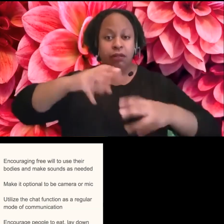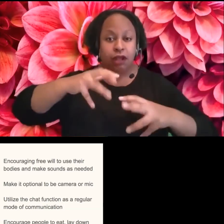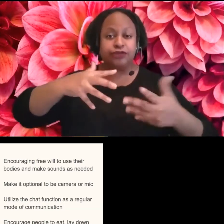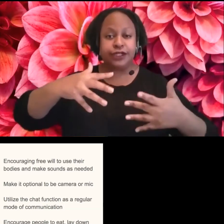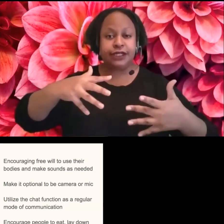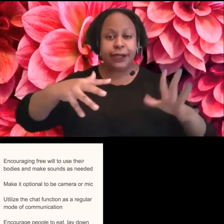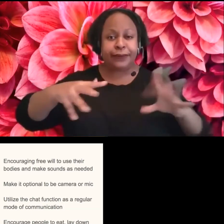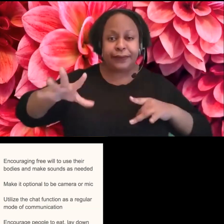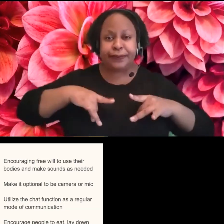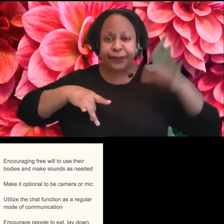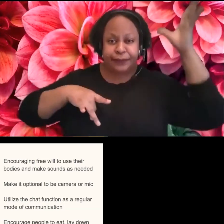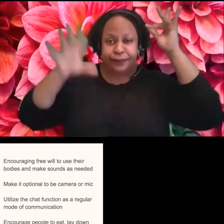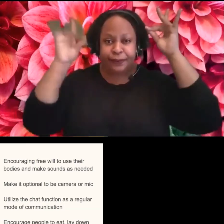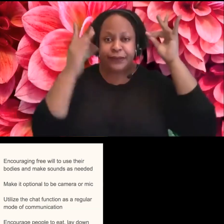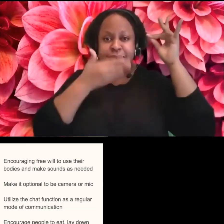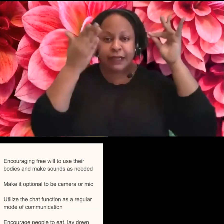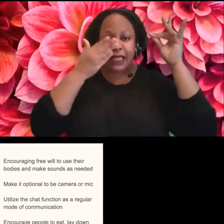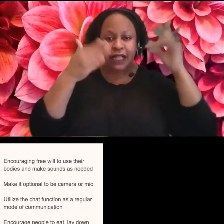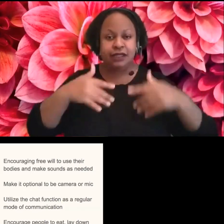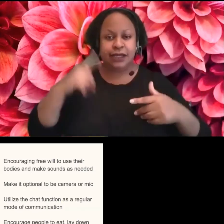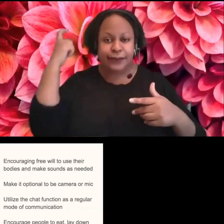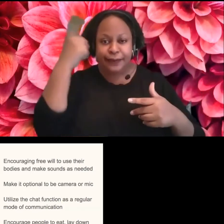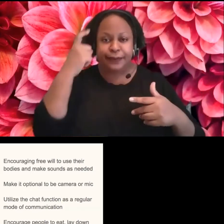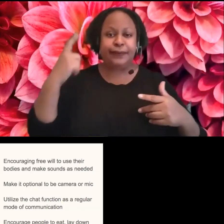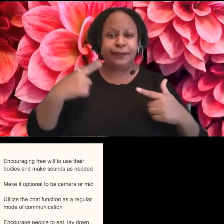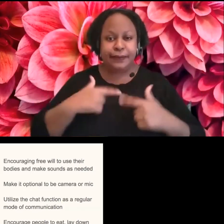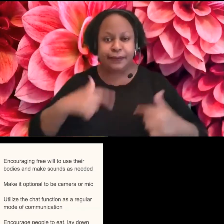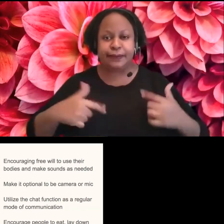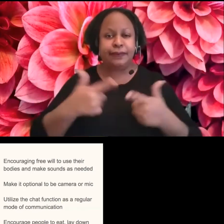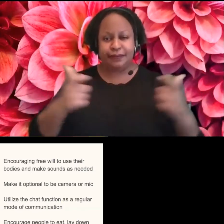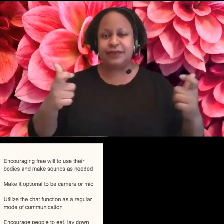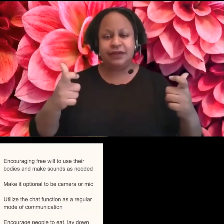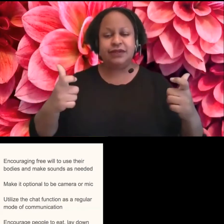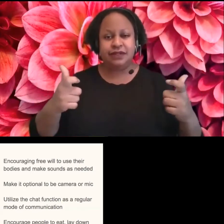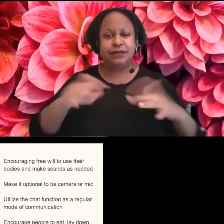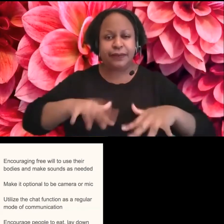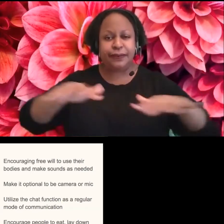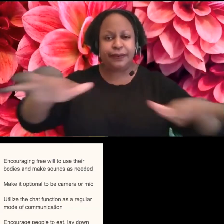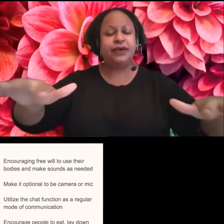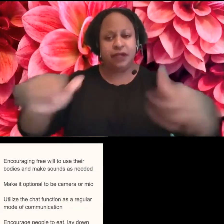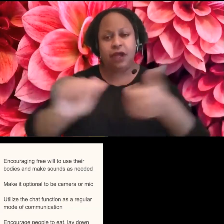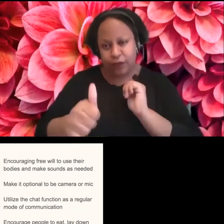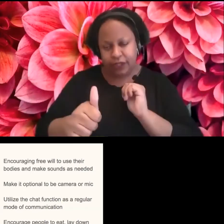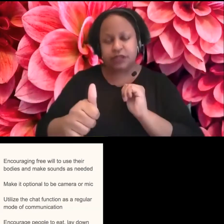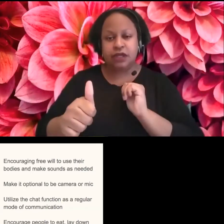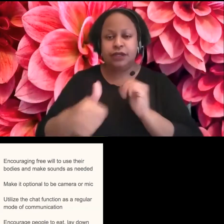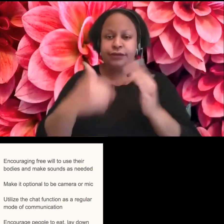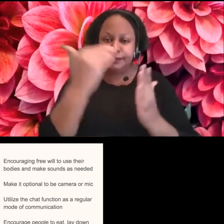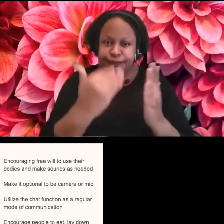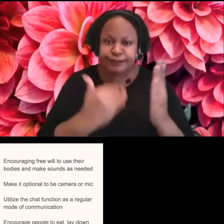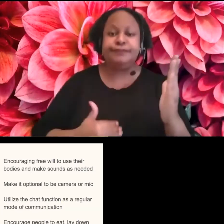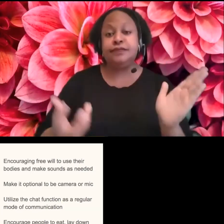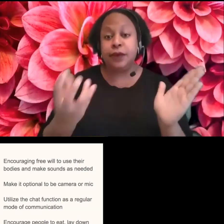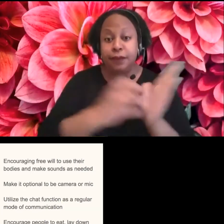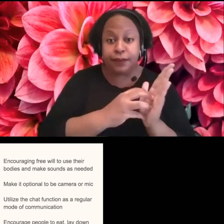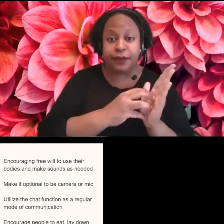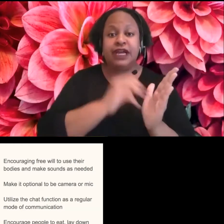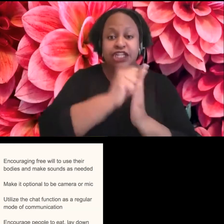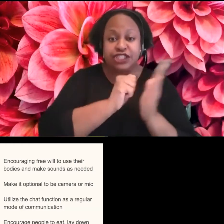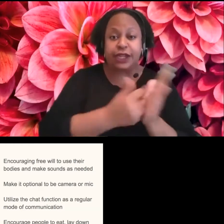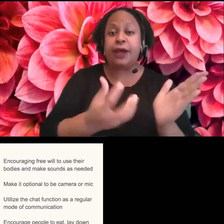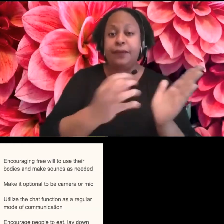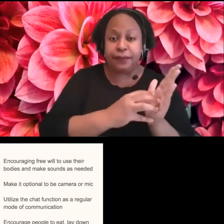well. Um, yeah, Victoria. Yep. Um, so we're just wanting to add to that too. Like if you're working on,